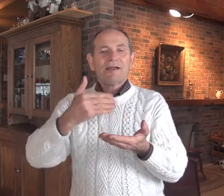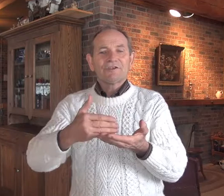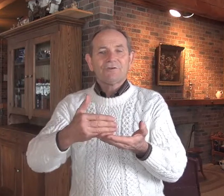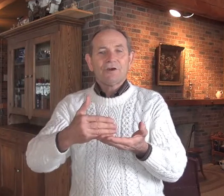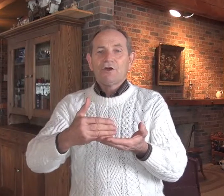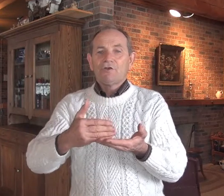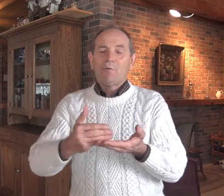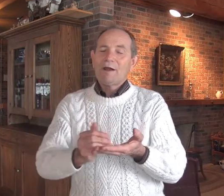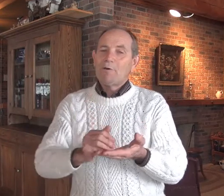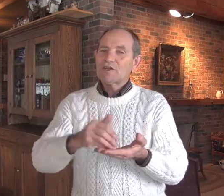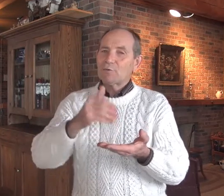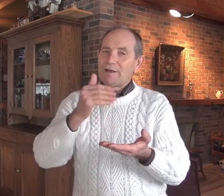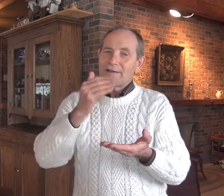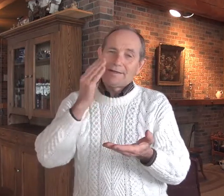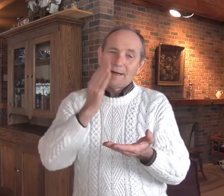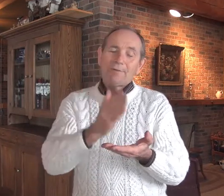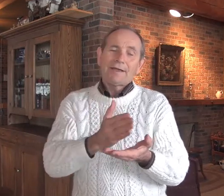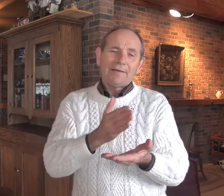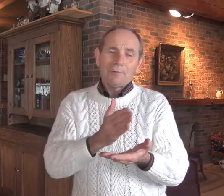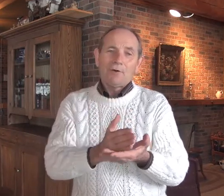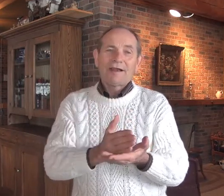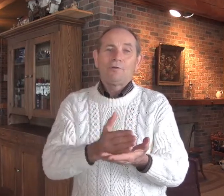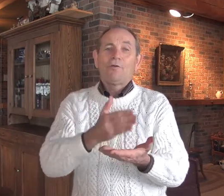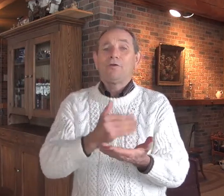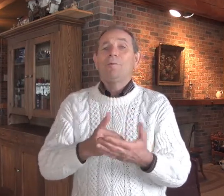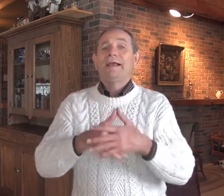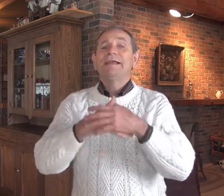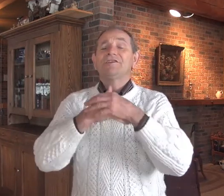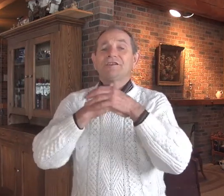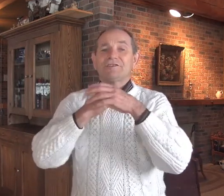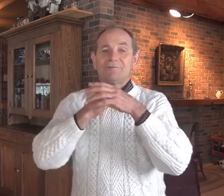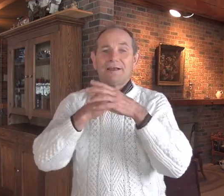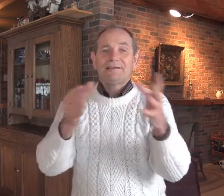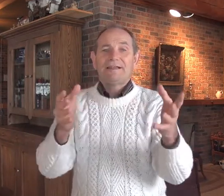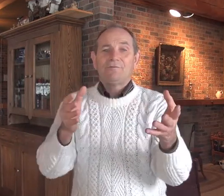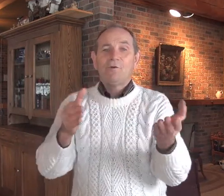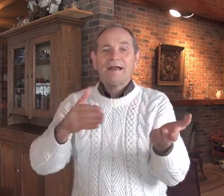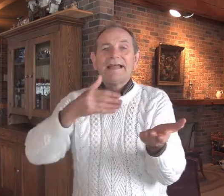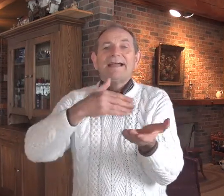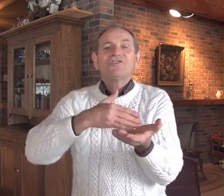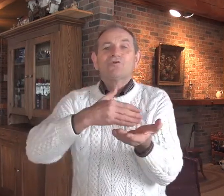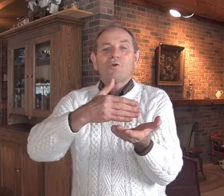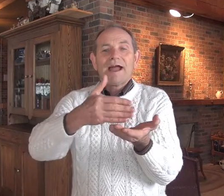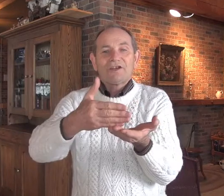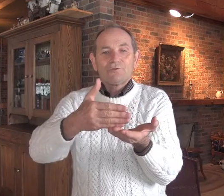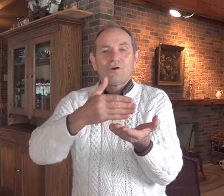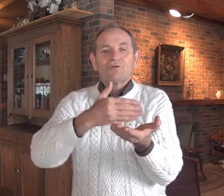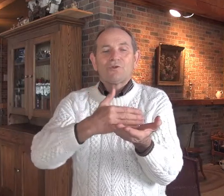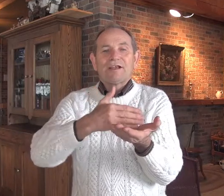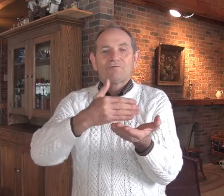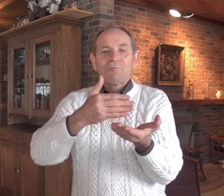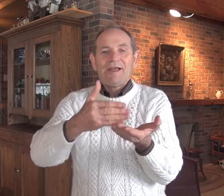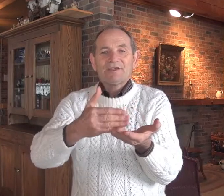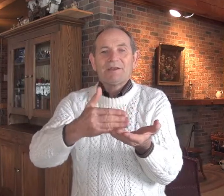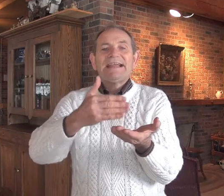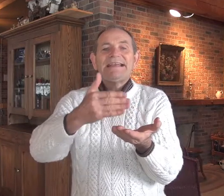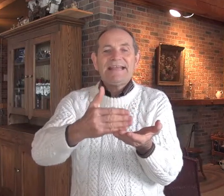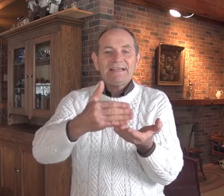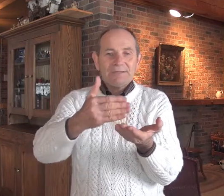transferred. Nobody wants to get up in the morning and know they don't make any decisions from that day forward. It's gradual transfer of management. Needs to